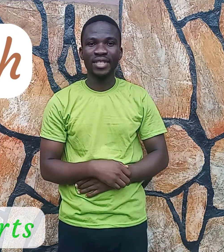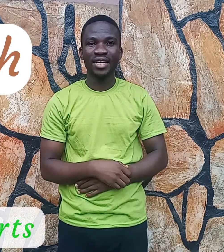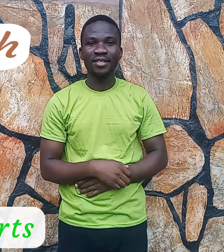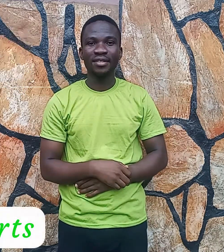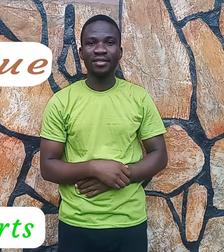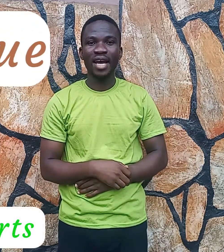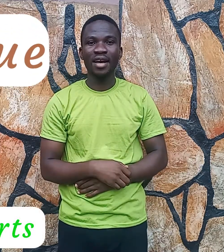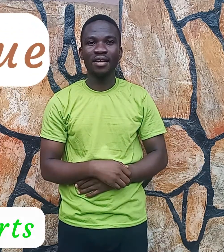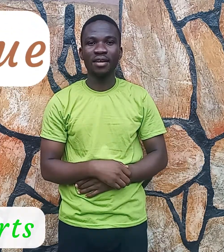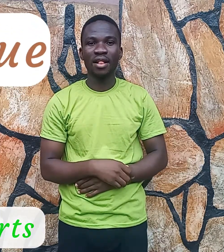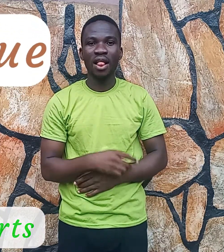Tongue.